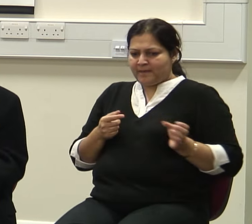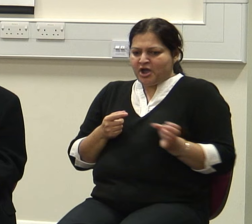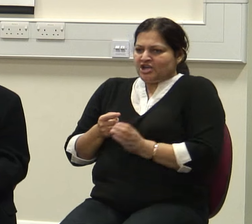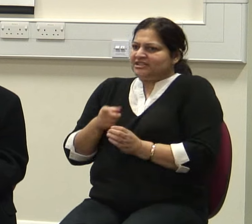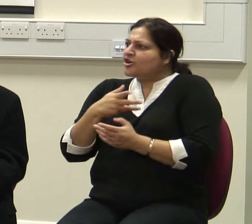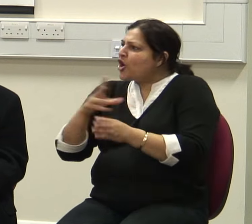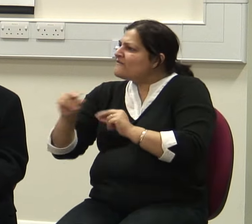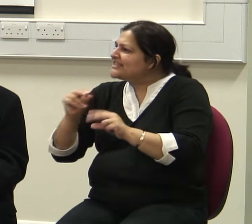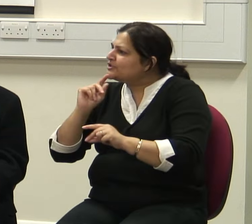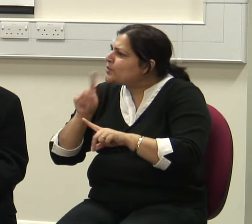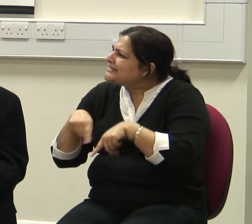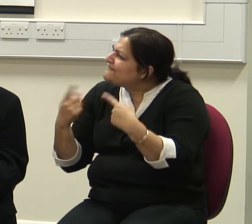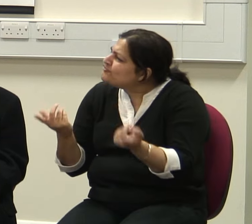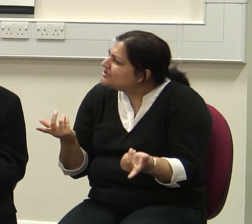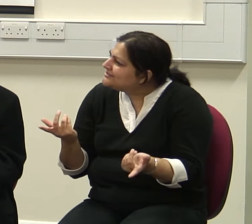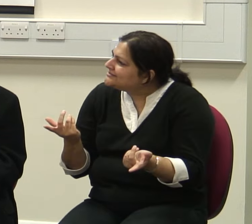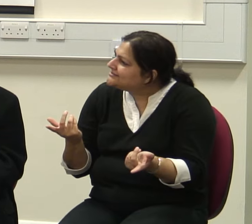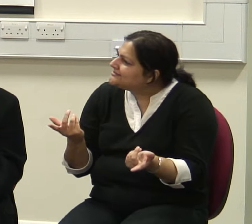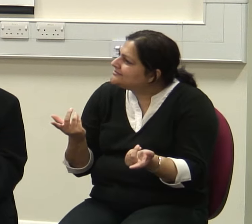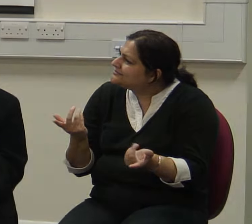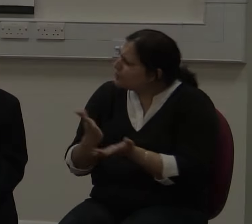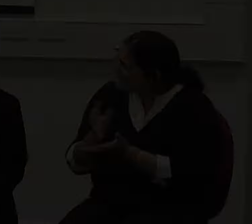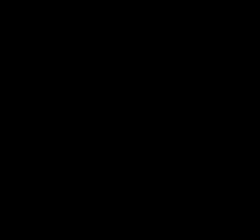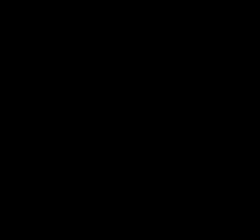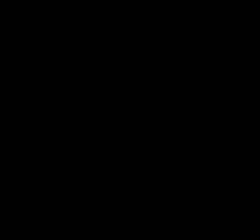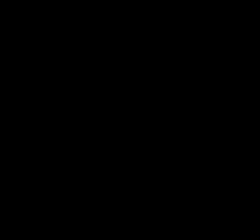So, you see, I mean, this is very complicated. Very simple.